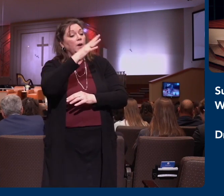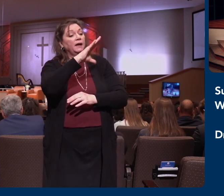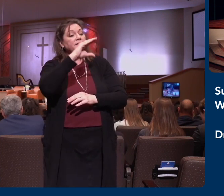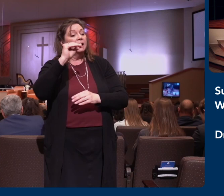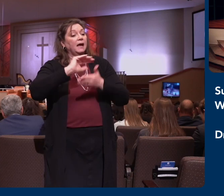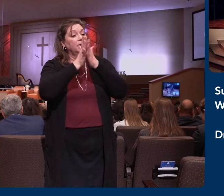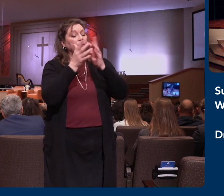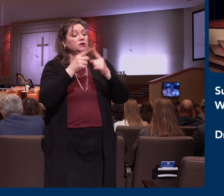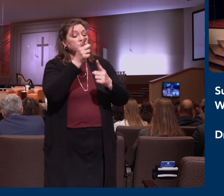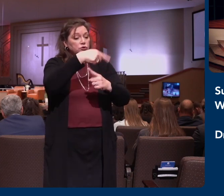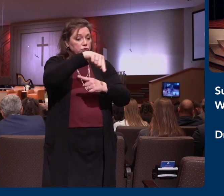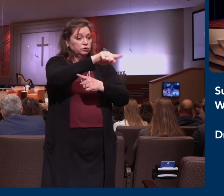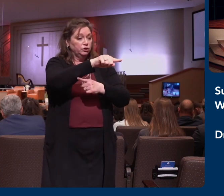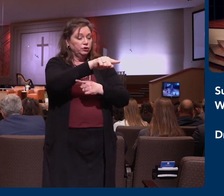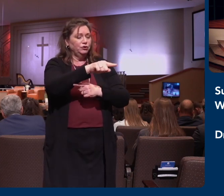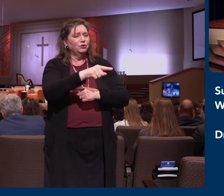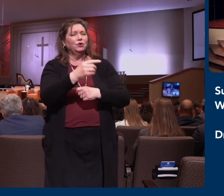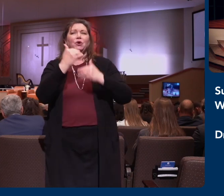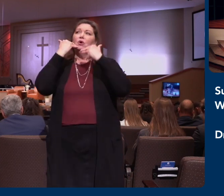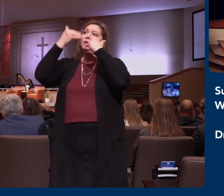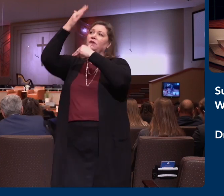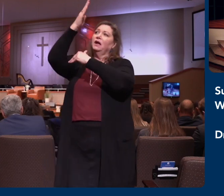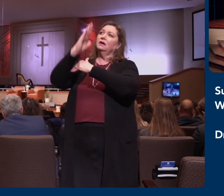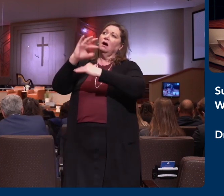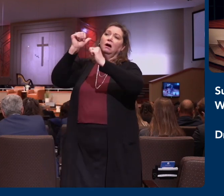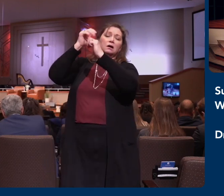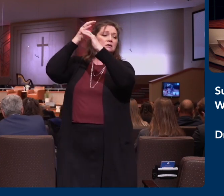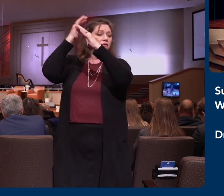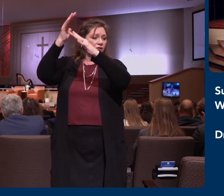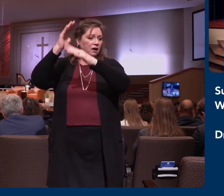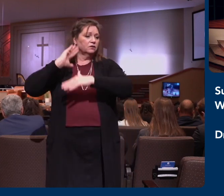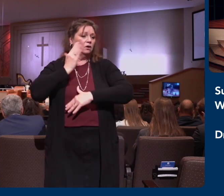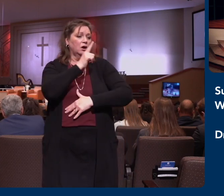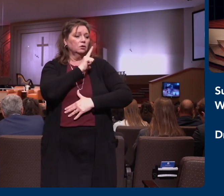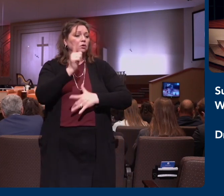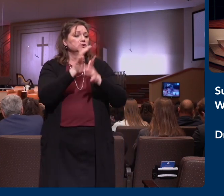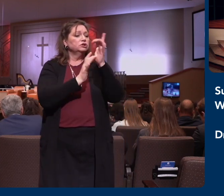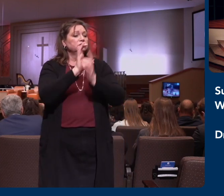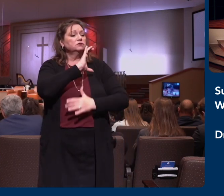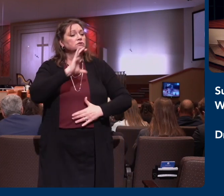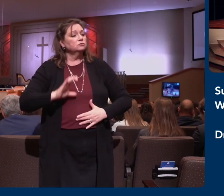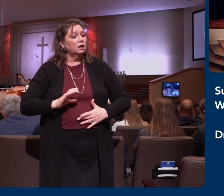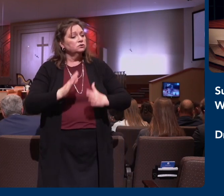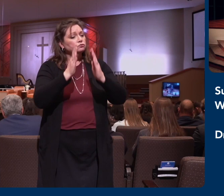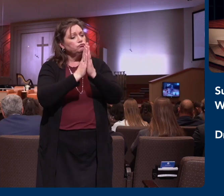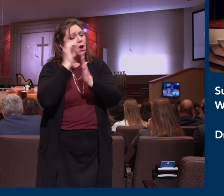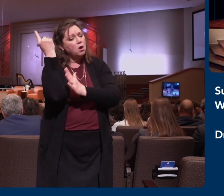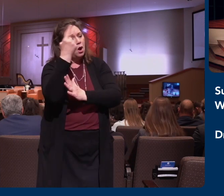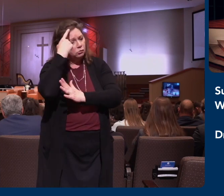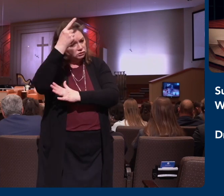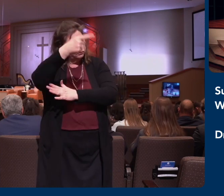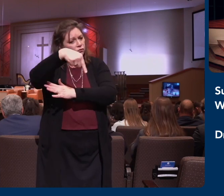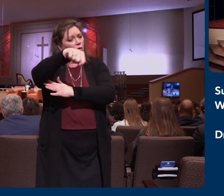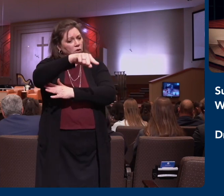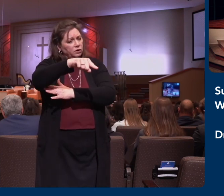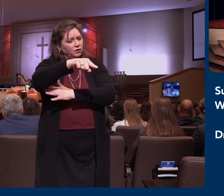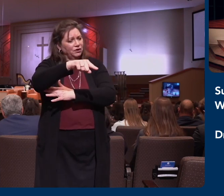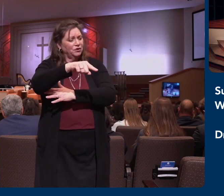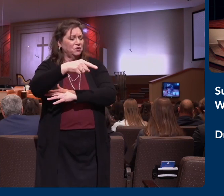We give thanks to God and the Father of our Lord Jesus Christ, praying always for you, since we heard of your faith in Christ